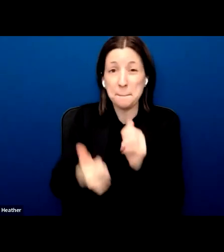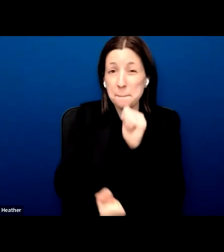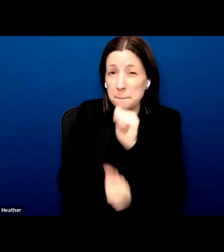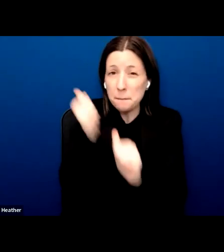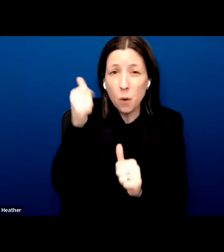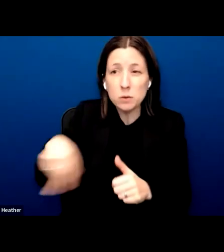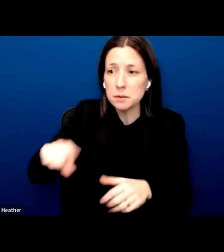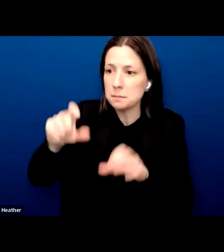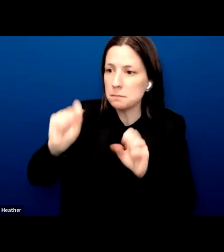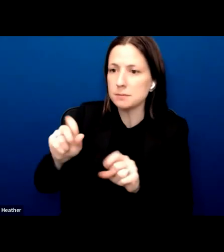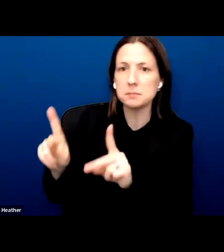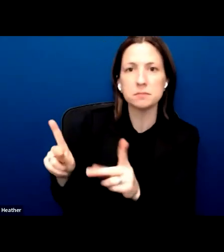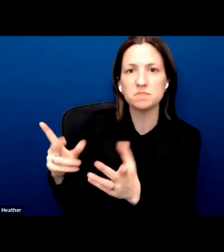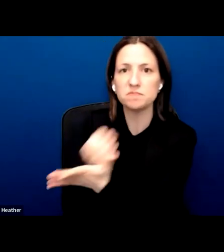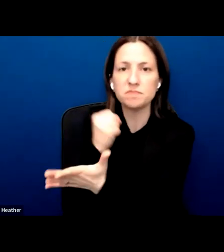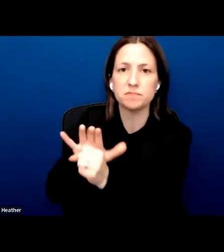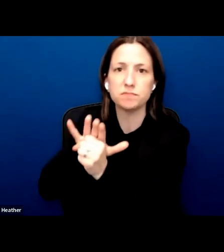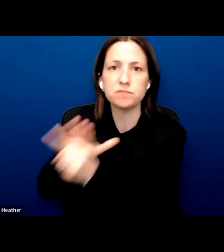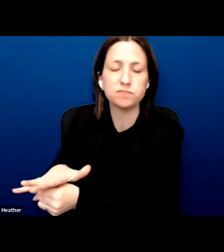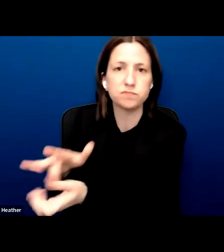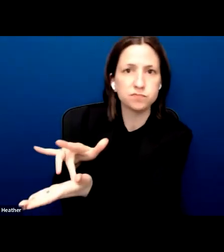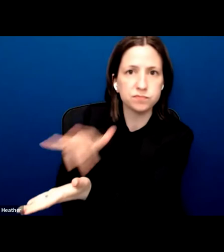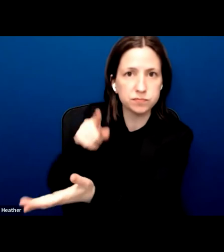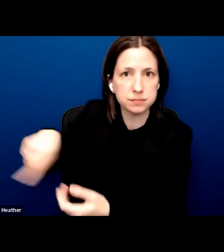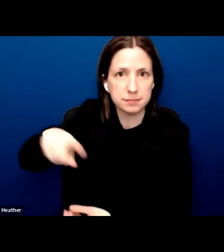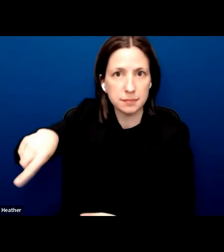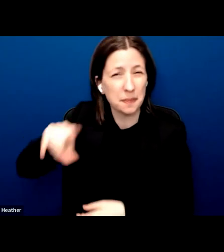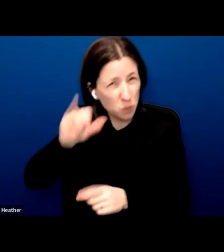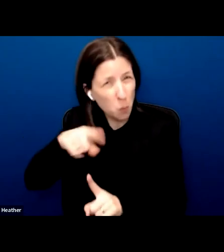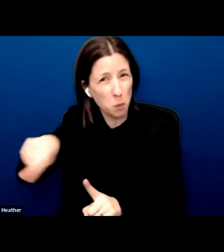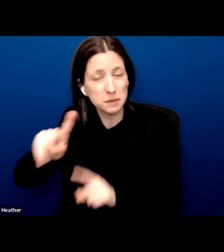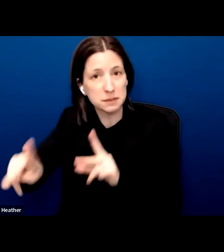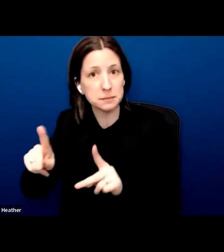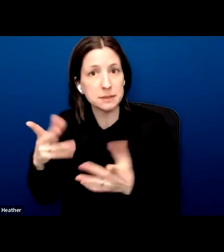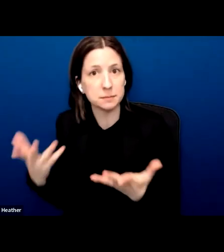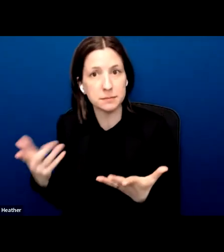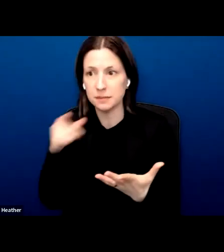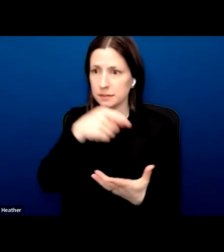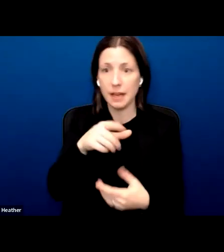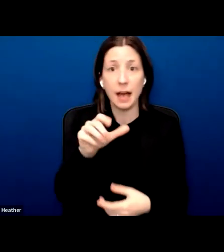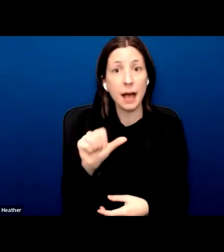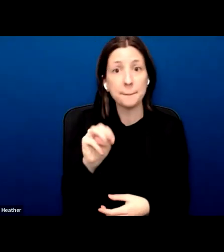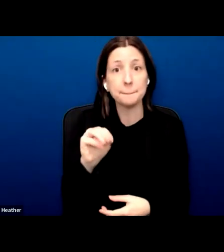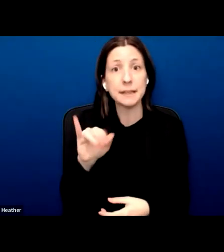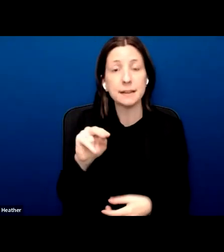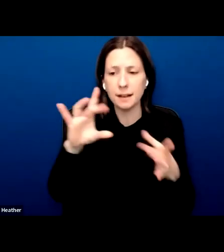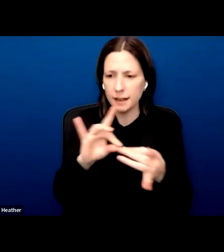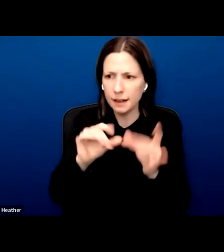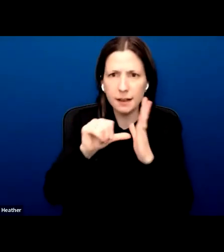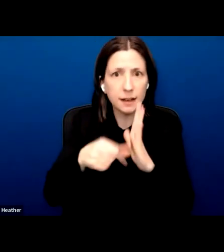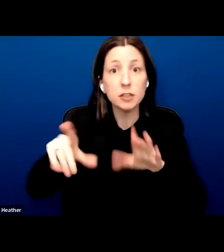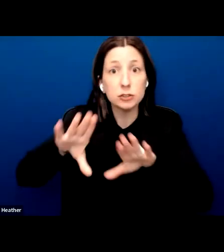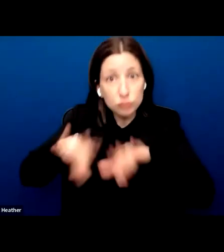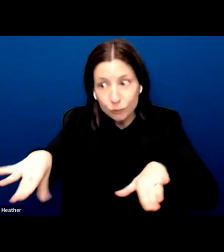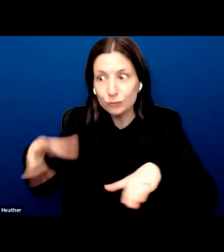express the vulnerability of children of those who are taken into incarceration. The imperative is clear.